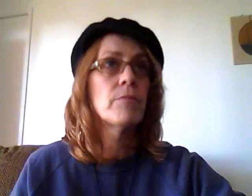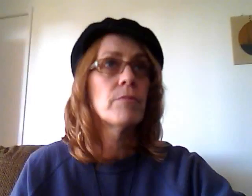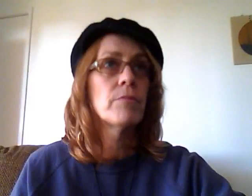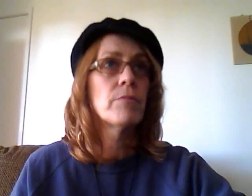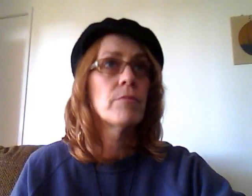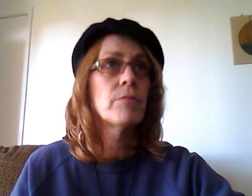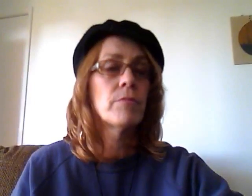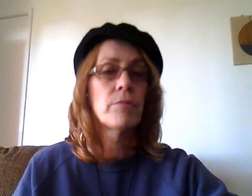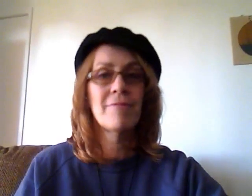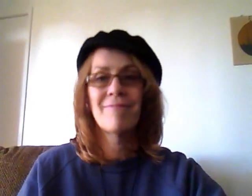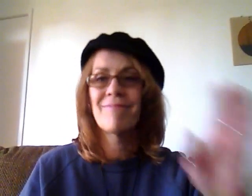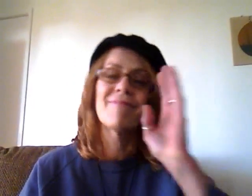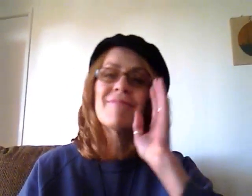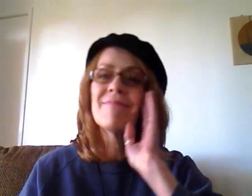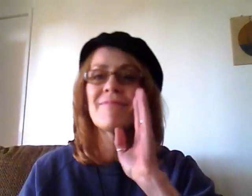Let the bodies hit the floor